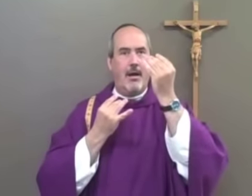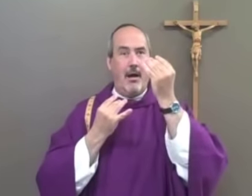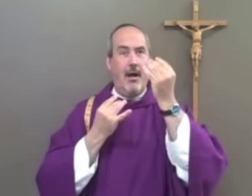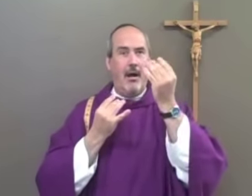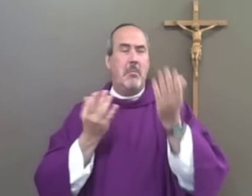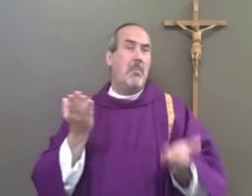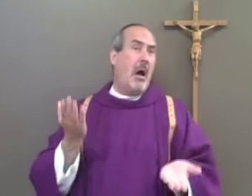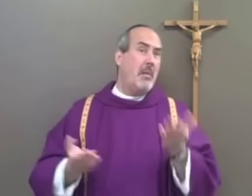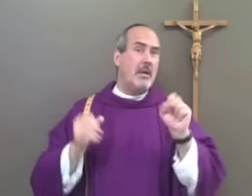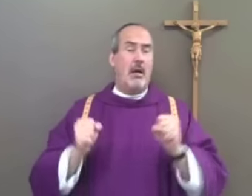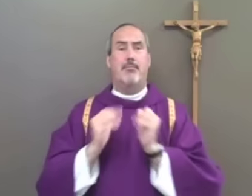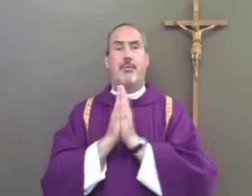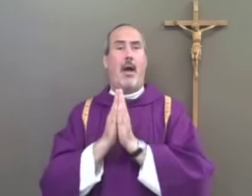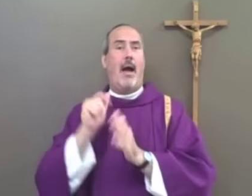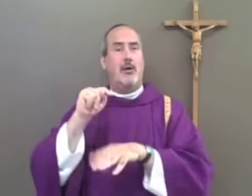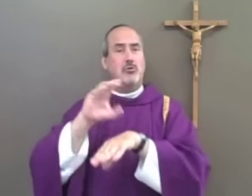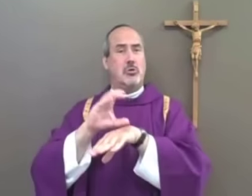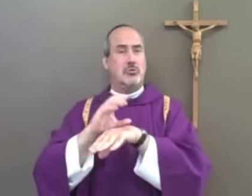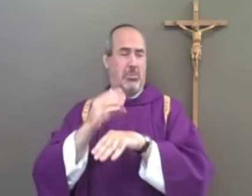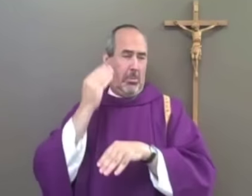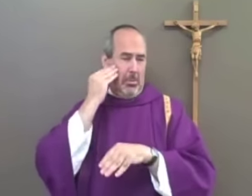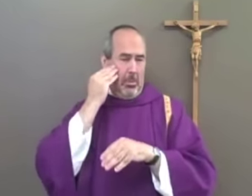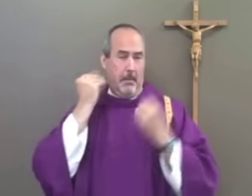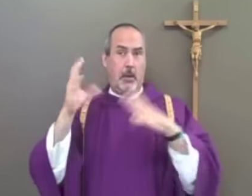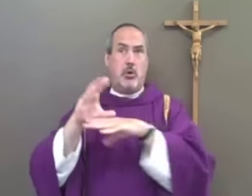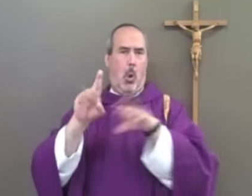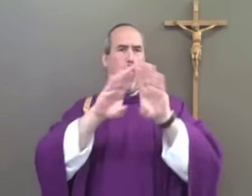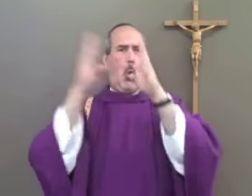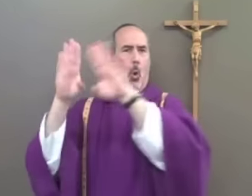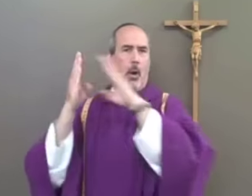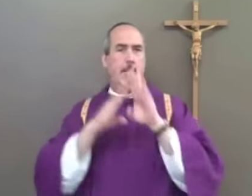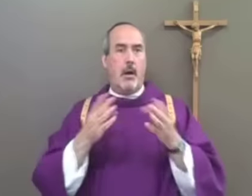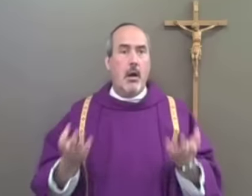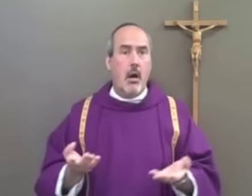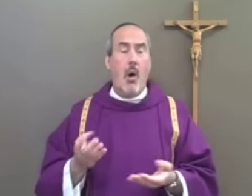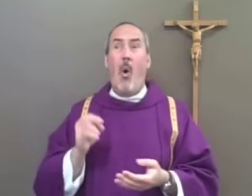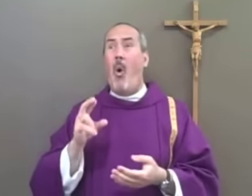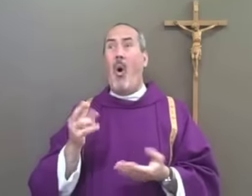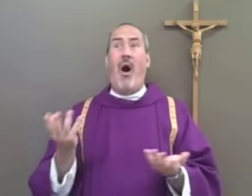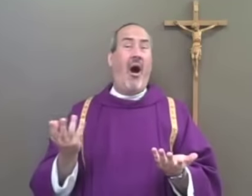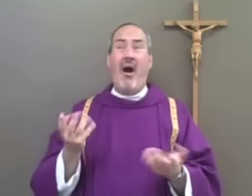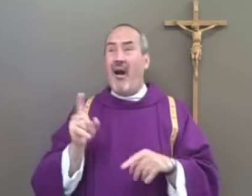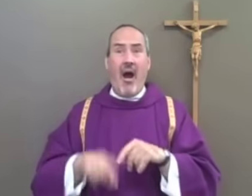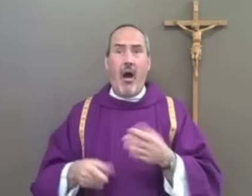pray and contemplate. And maybe that would be at church, because many of them are open.